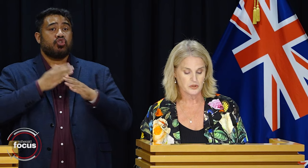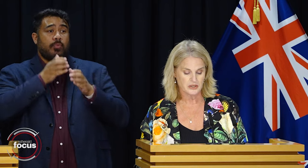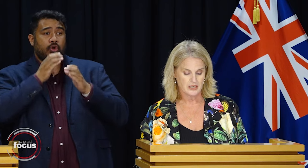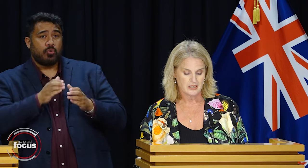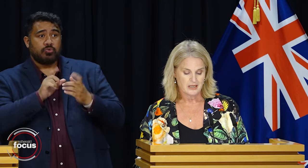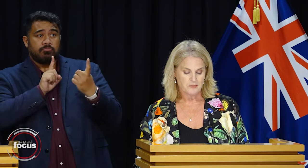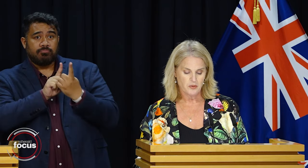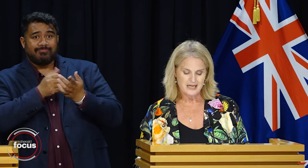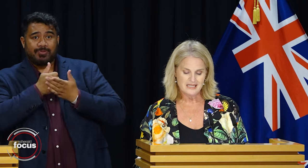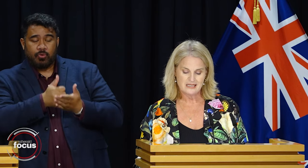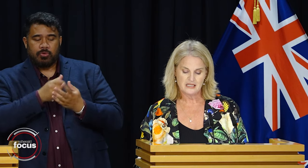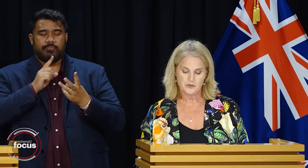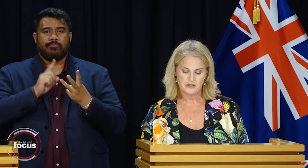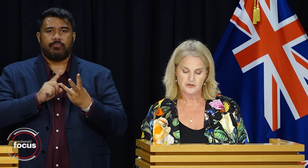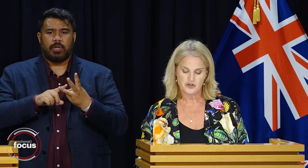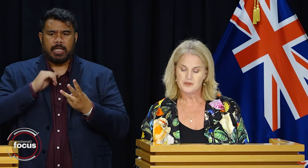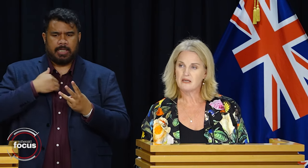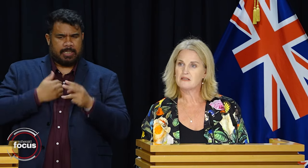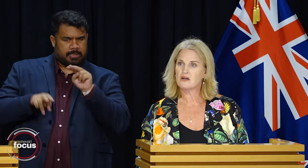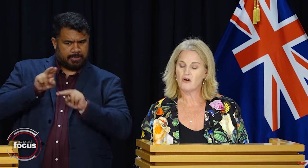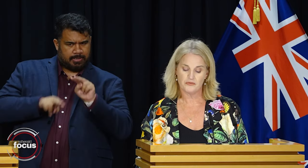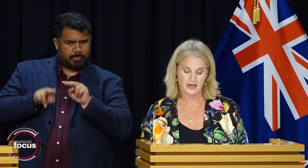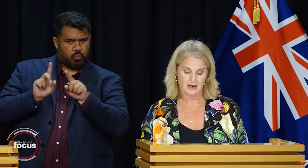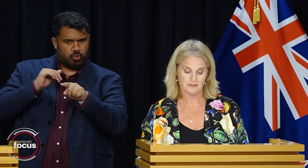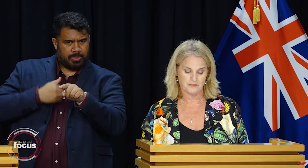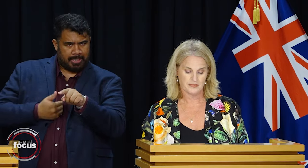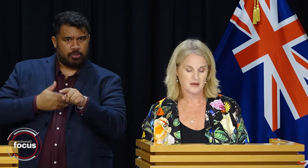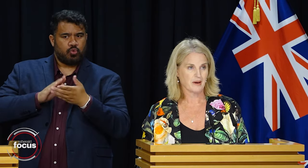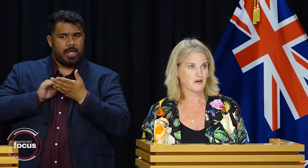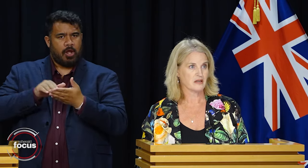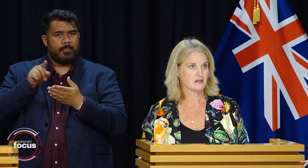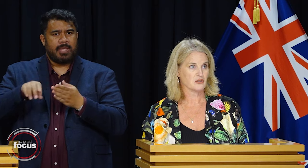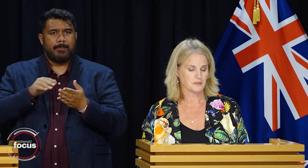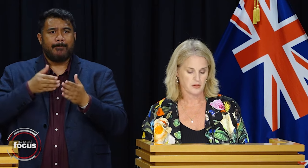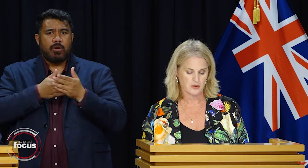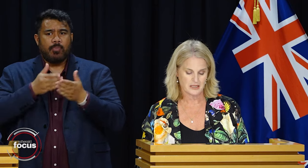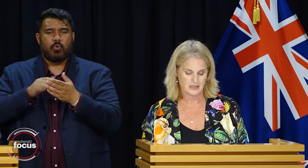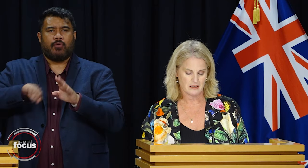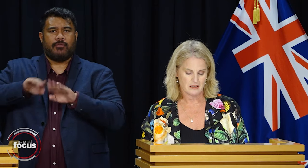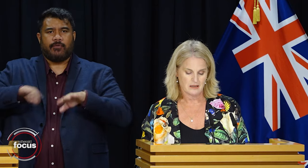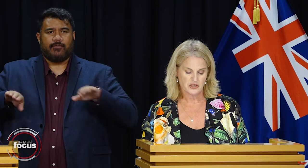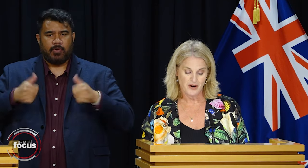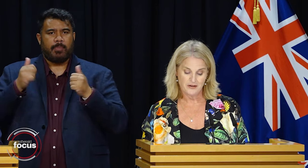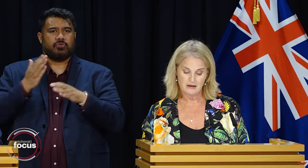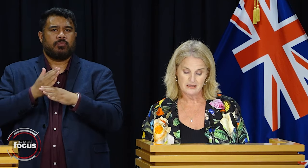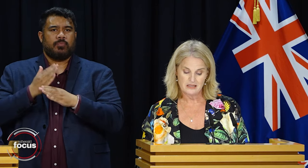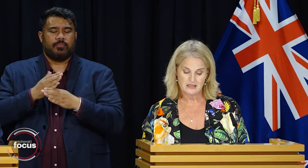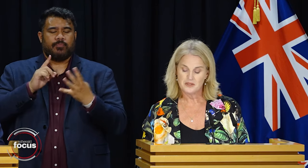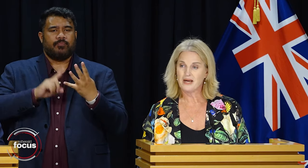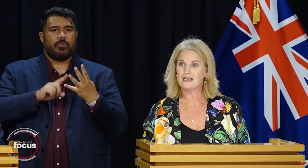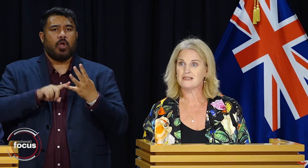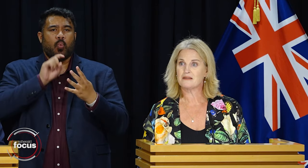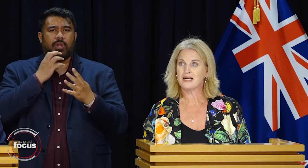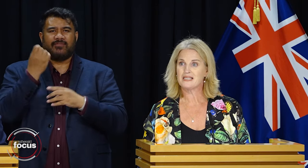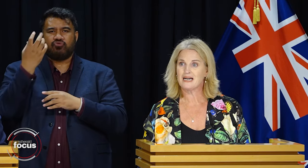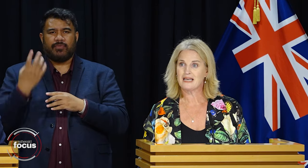support, proper needs assessments for jobseekers to overcome their barriers to employment, a traffic light system